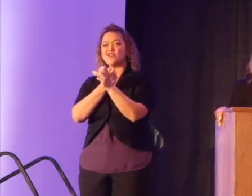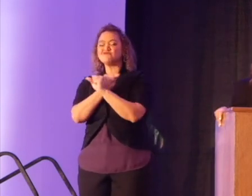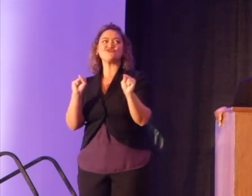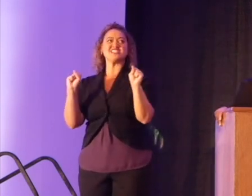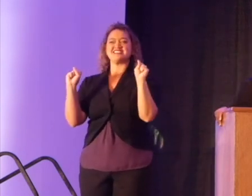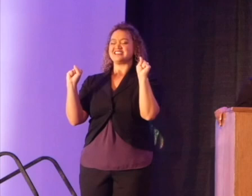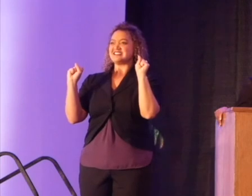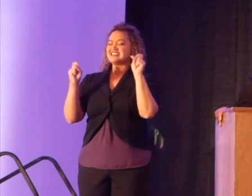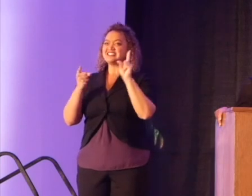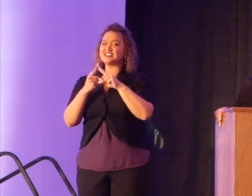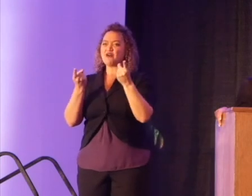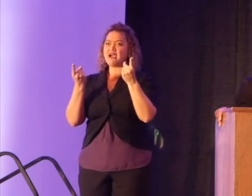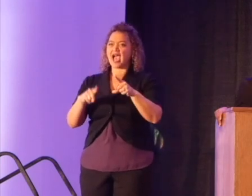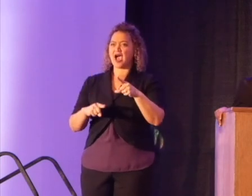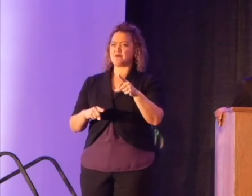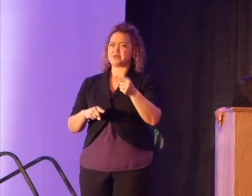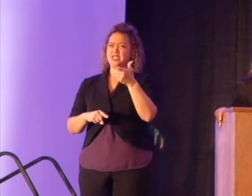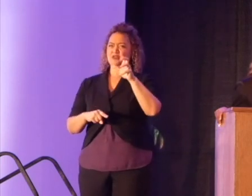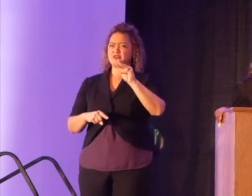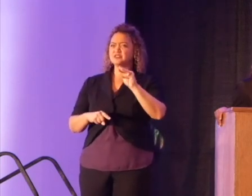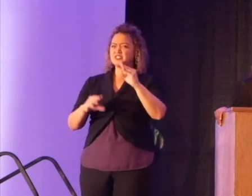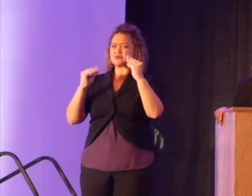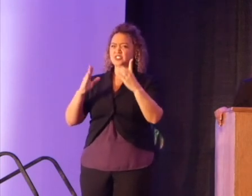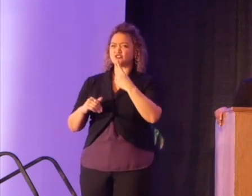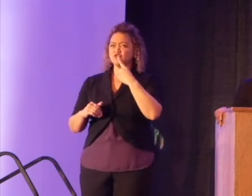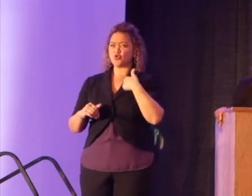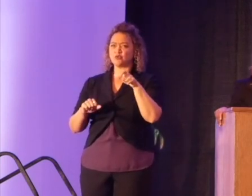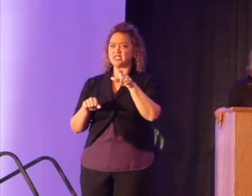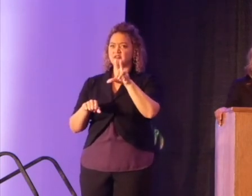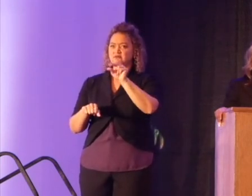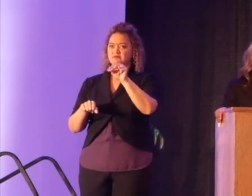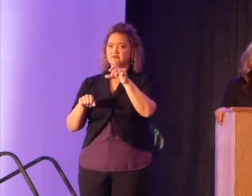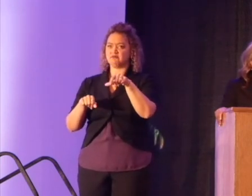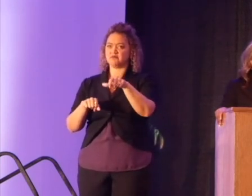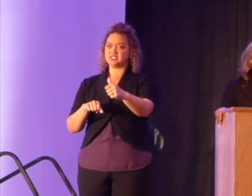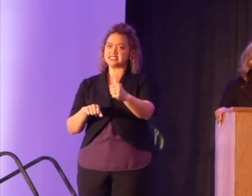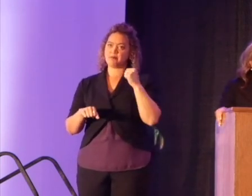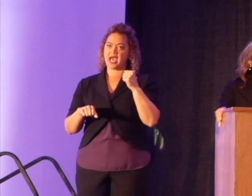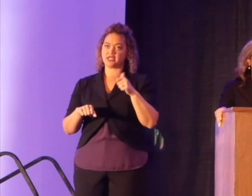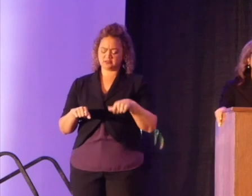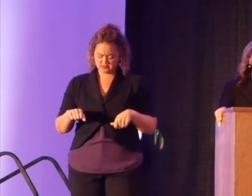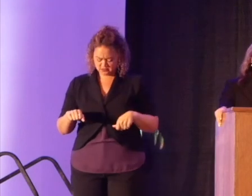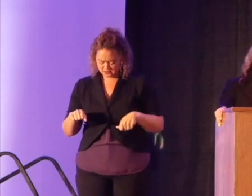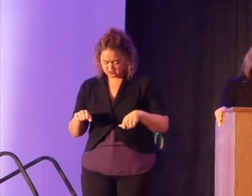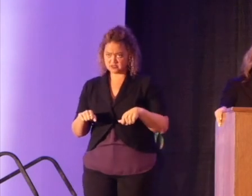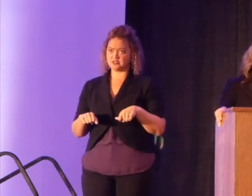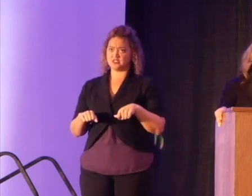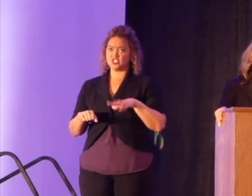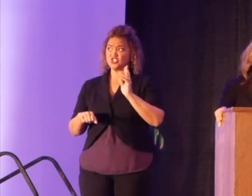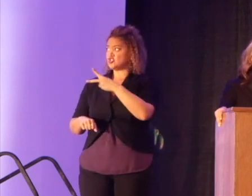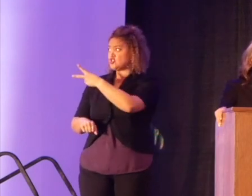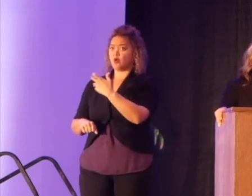until one day the PE teacher told me to take a step back from the starting line. She blew her whistle, we